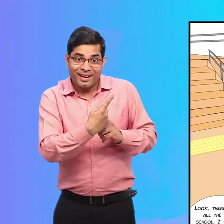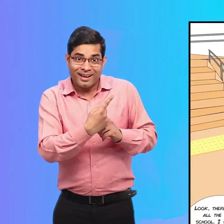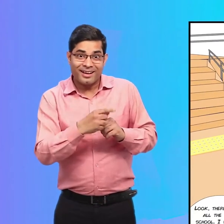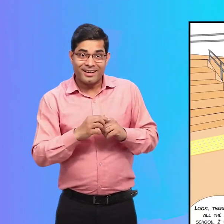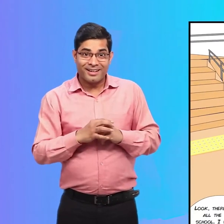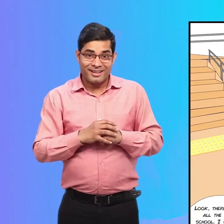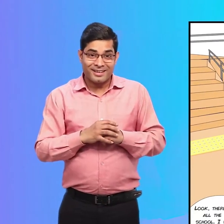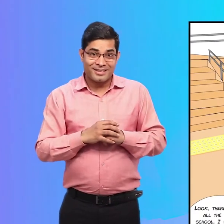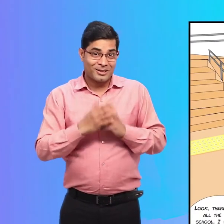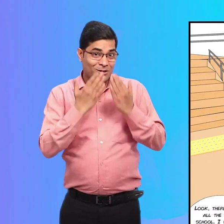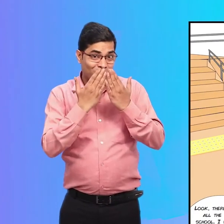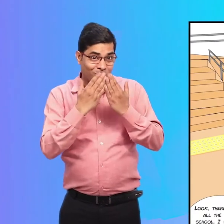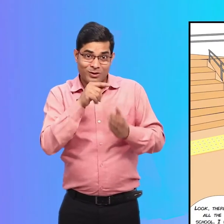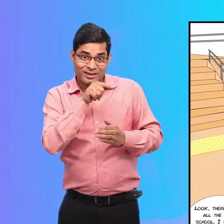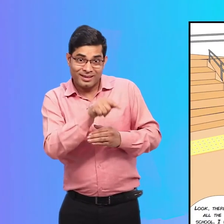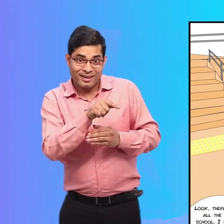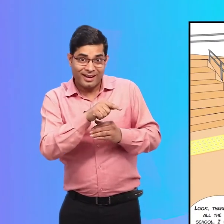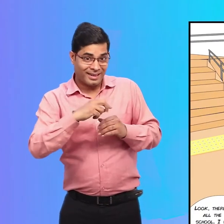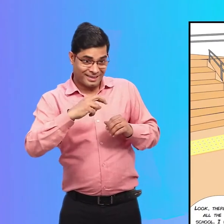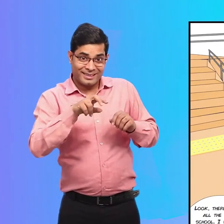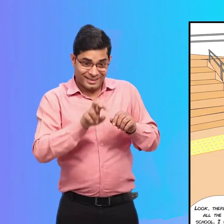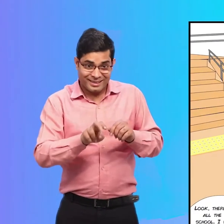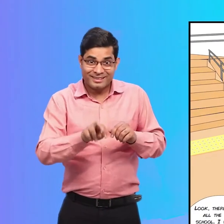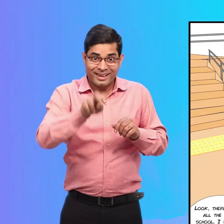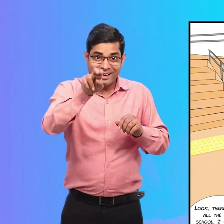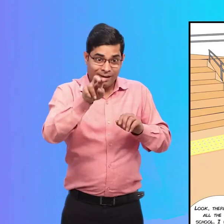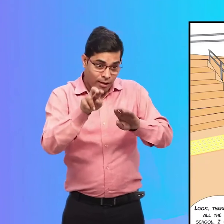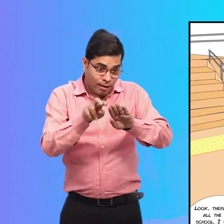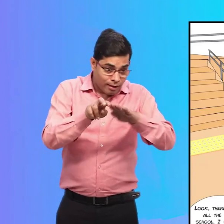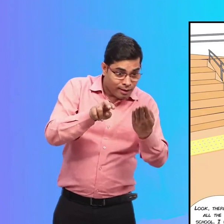Look, there is a ramp next to all the stairs now in the school.